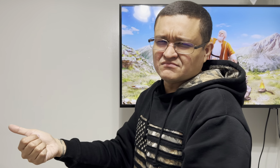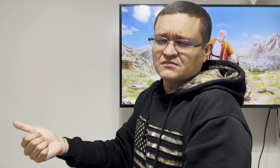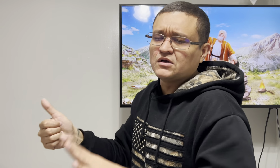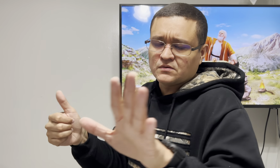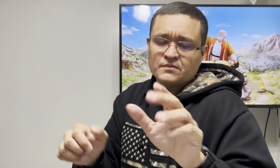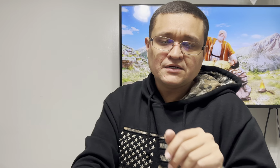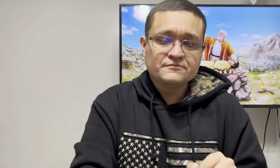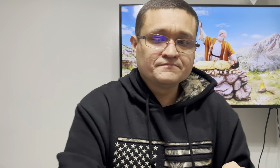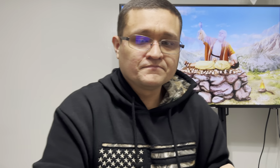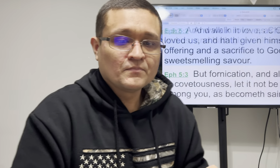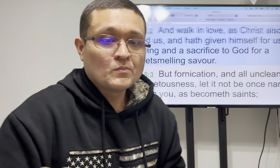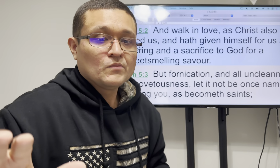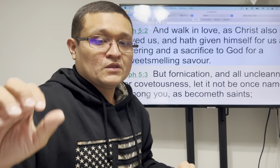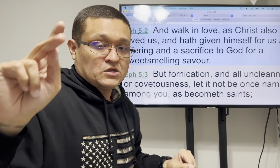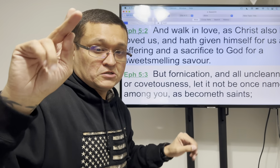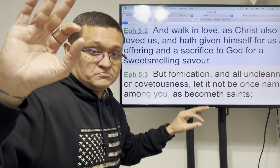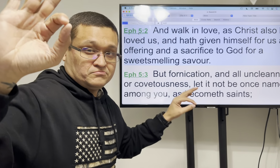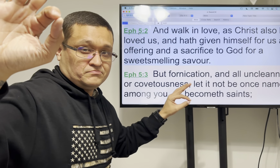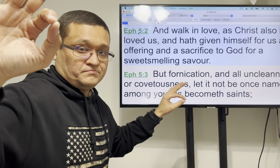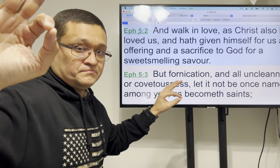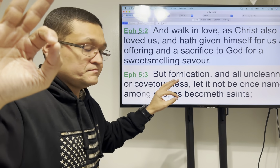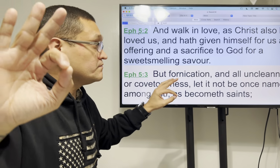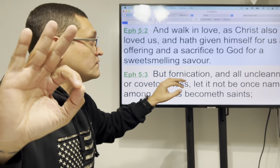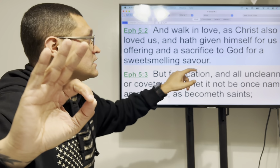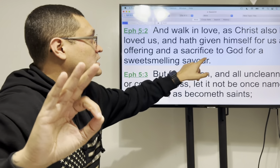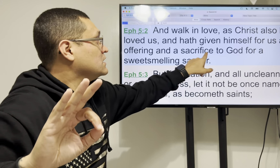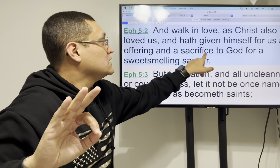god loves us so he's going to sacrifice another that's not how it works